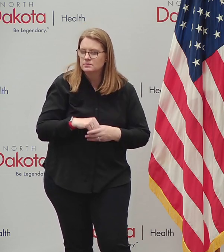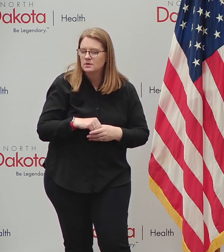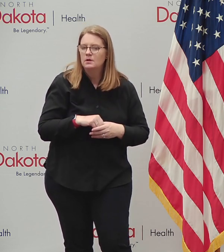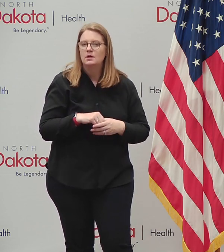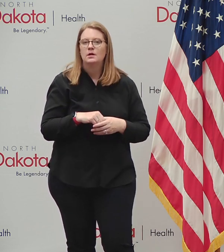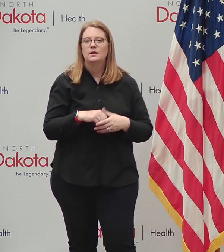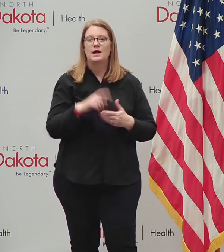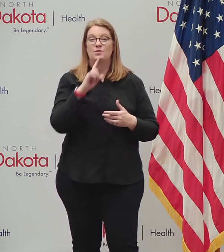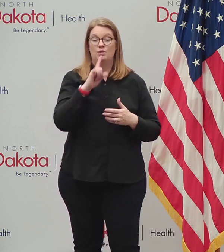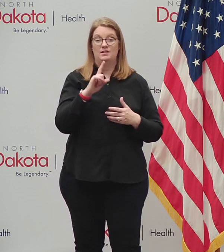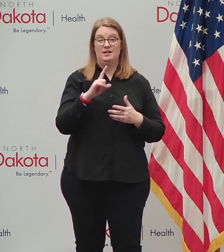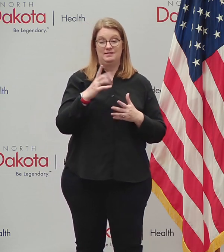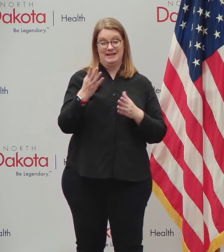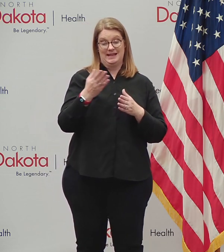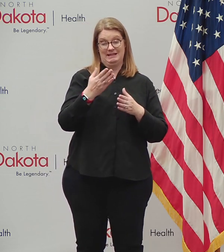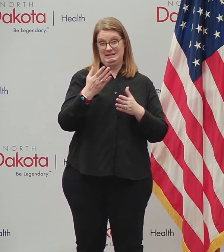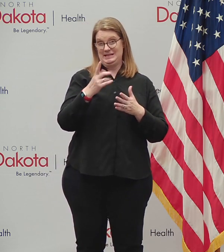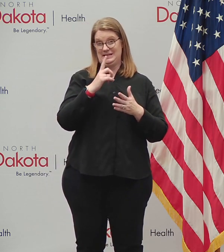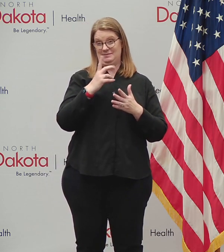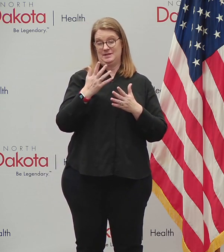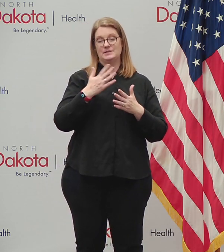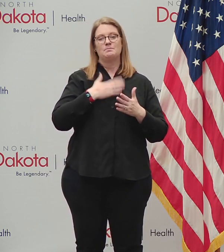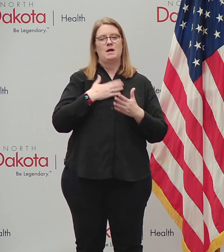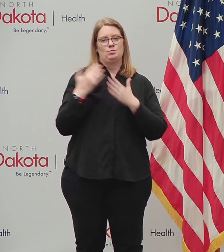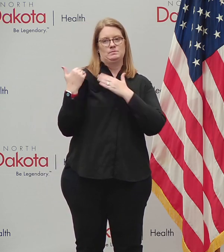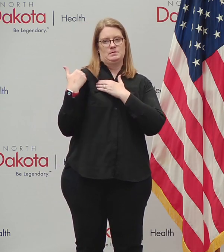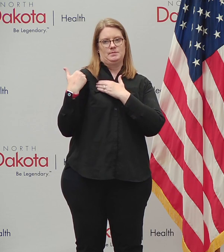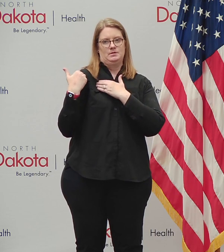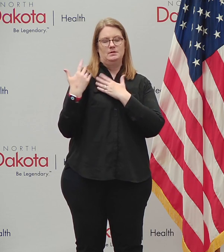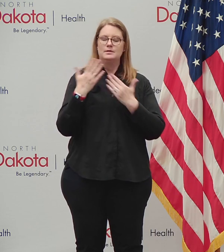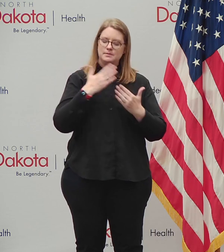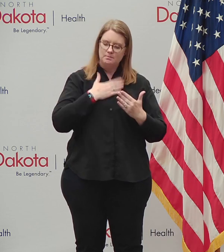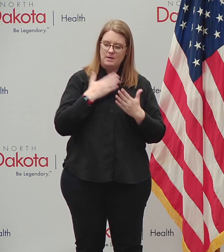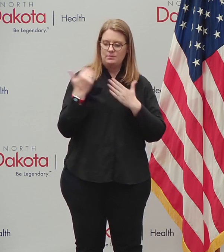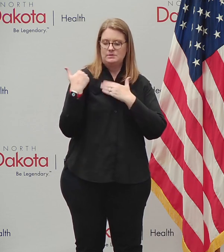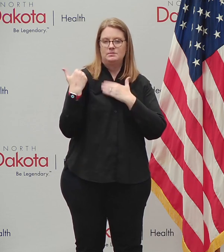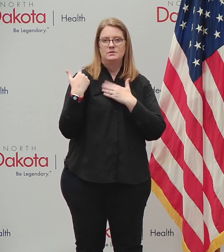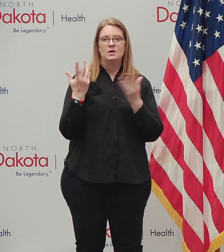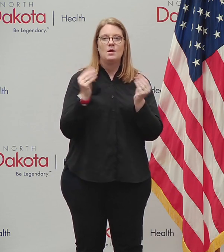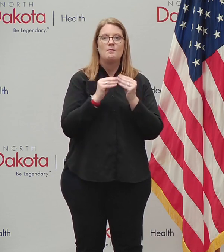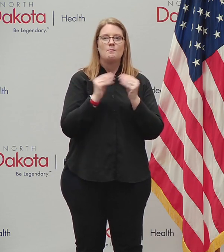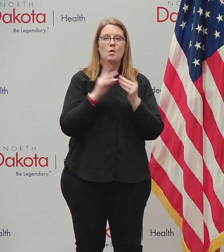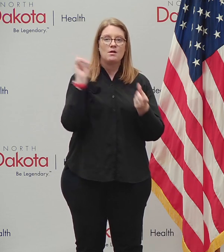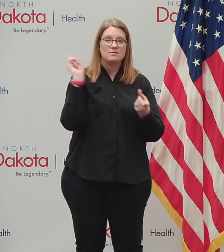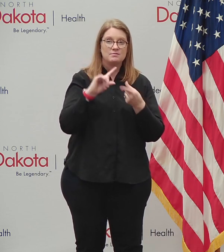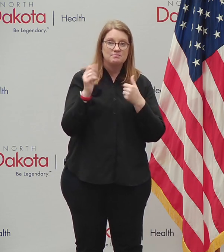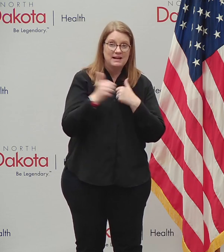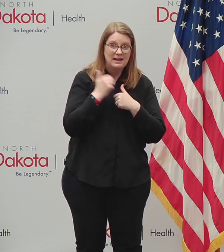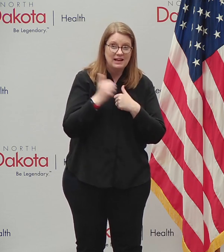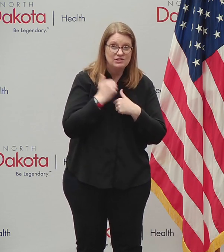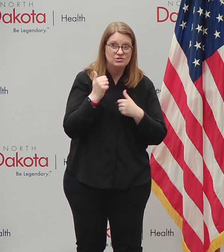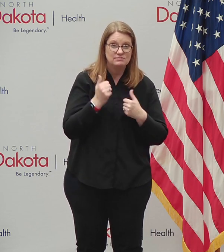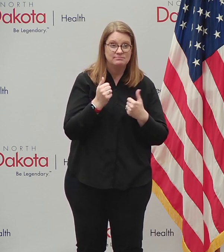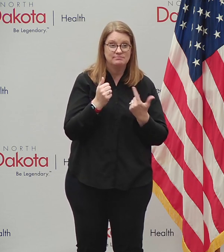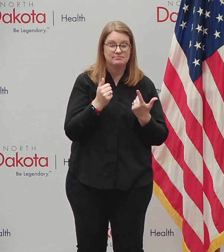that all falls back on me, but we absolutely positively, I agree with them that more mitigation sooner would be. A good thing.